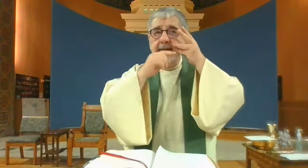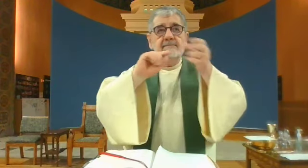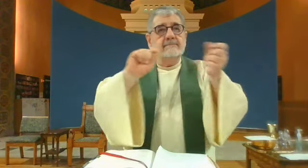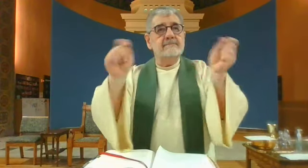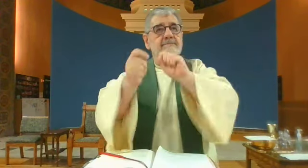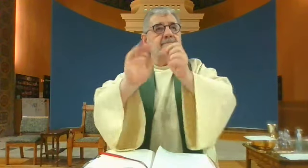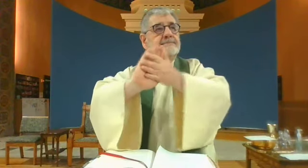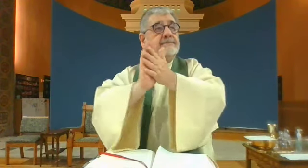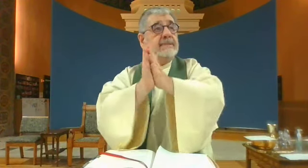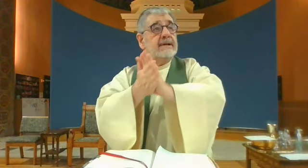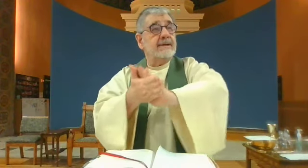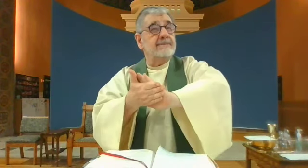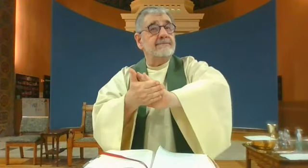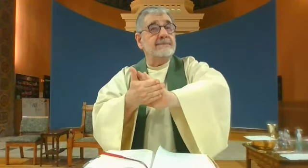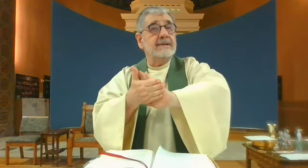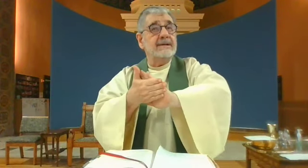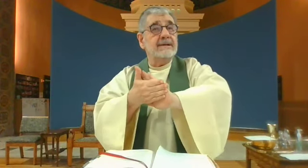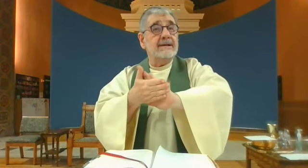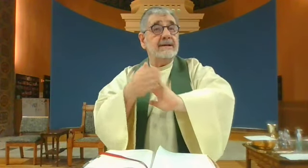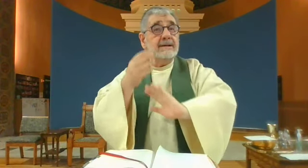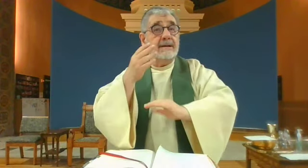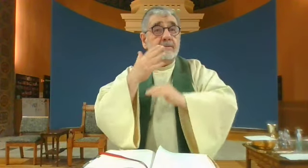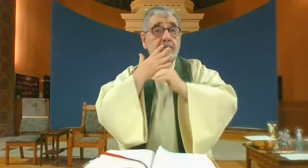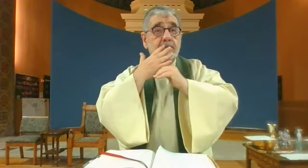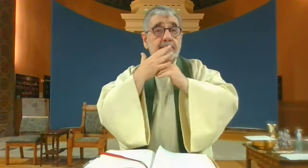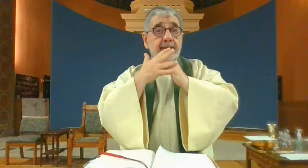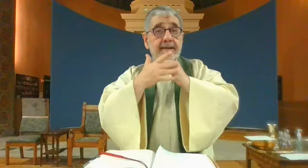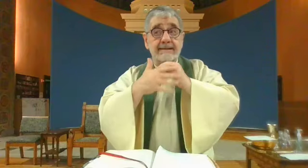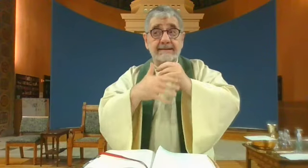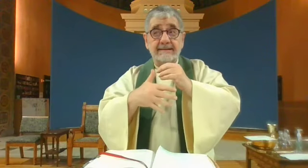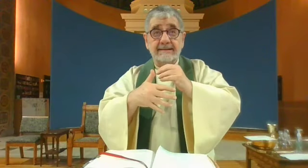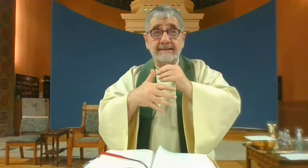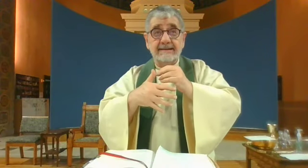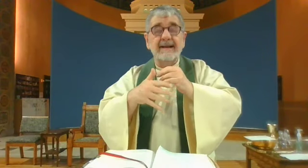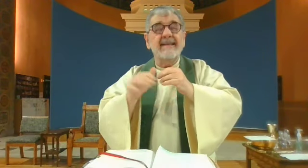when the wine would change and become his blood.